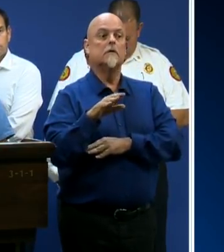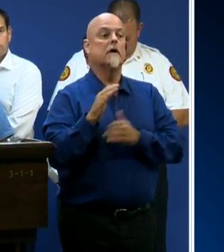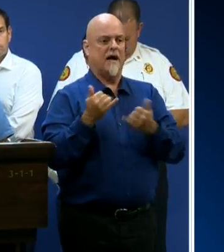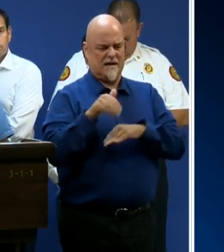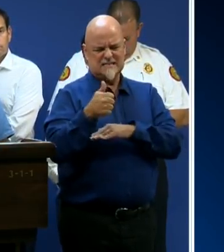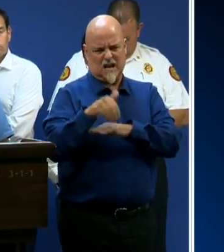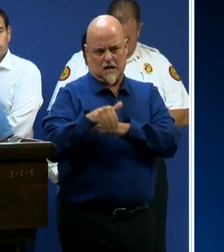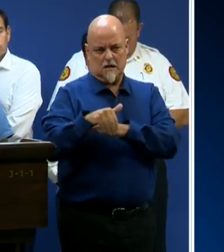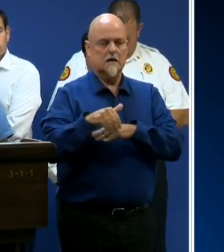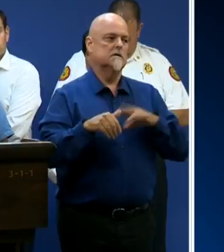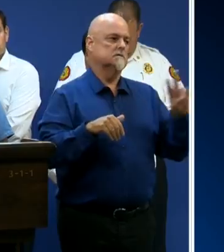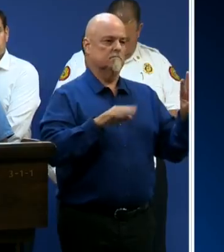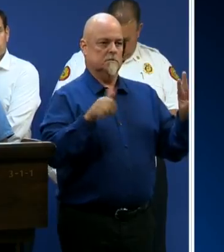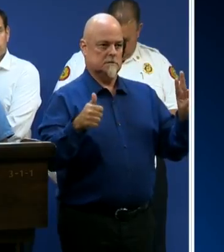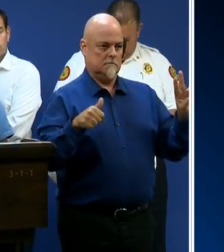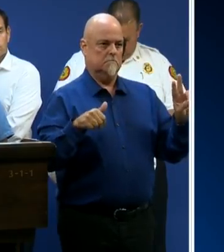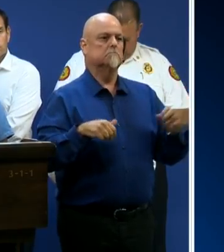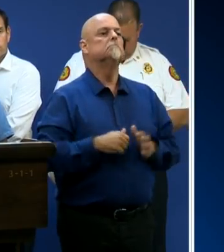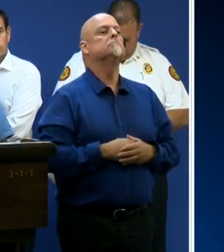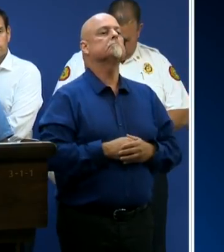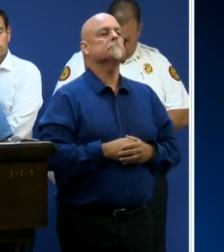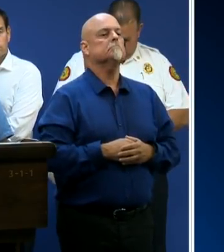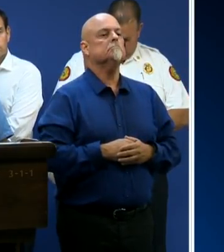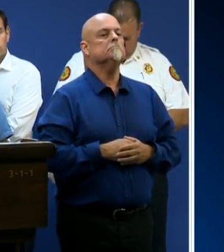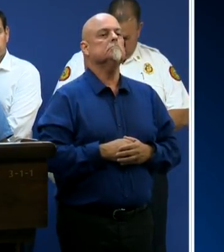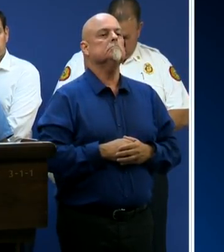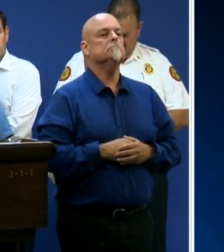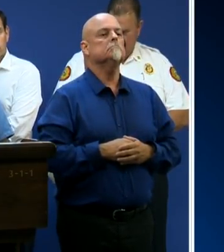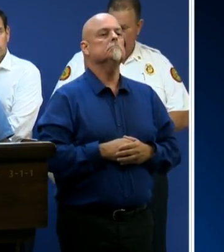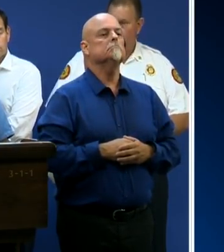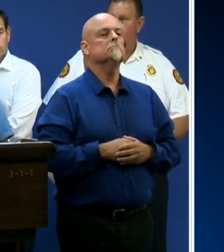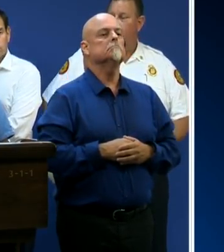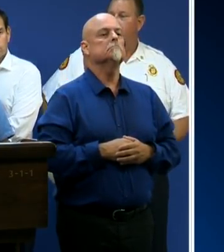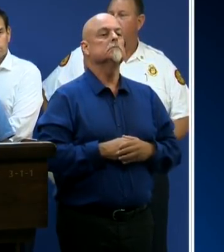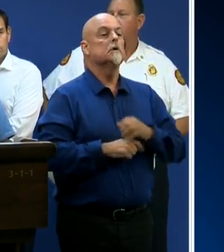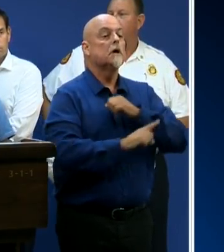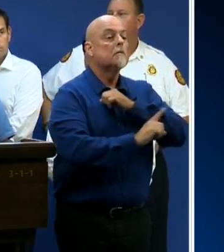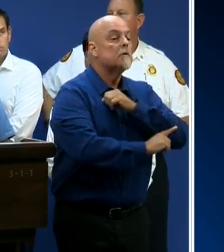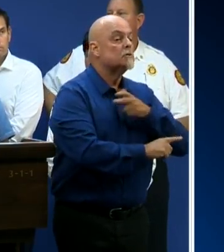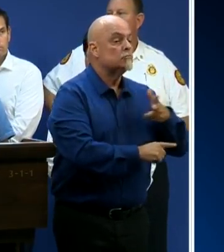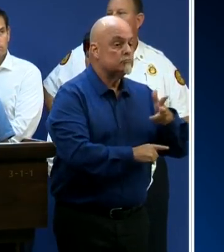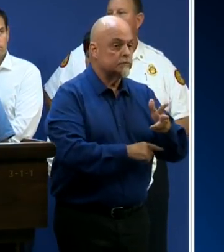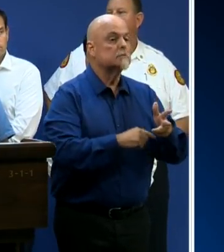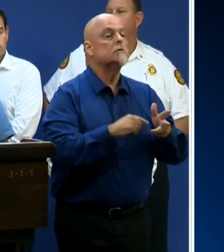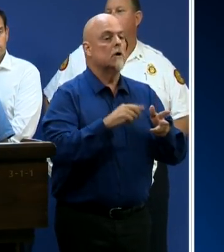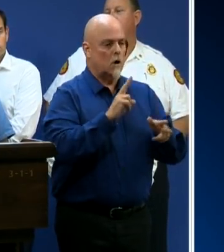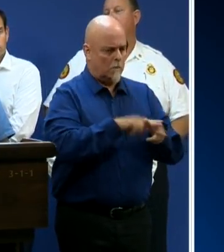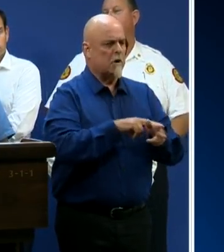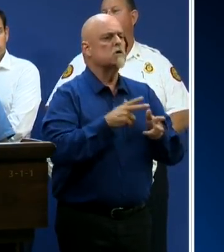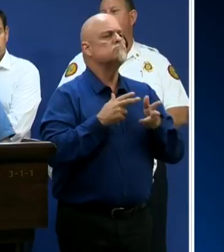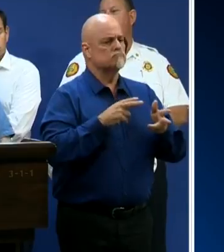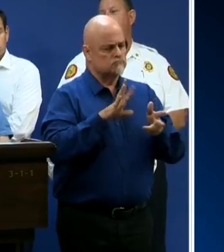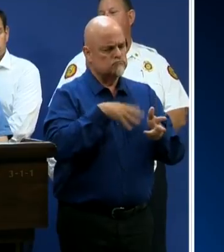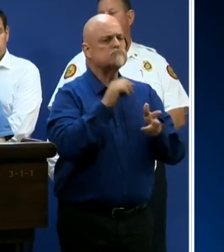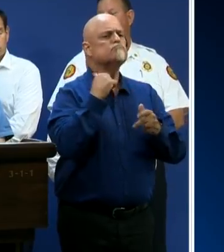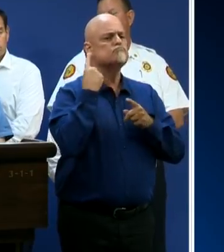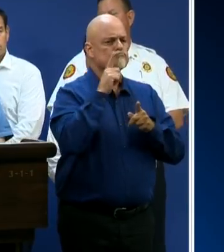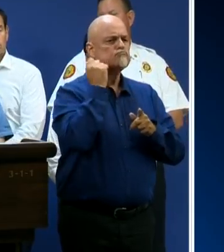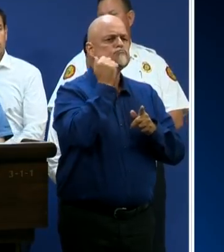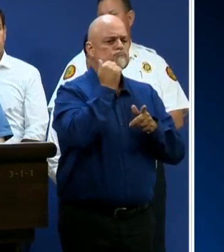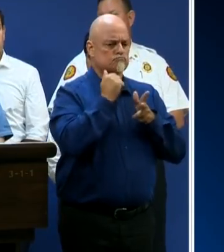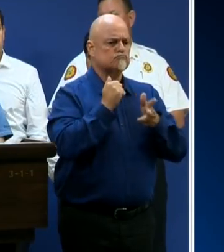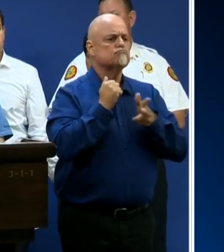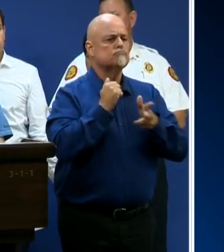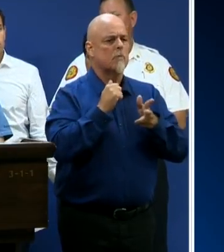Curbside garbage and recycling services will continue throughout the remainder of the week as normal until weather conditions no longer